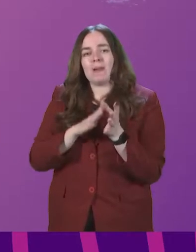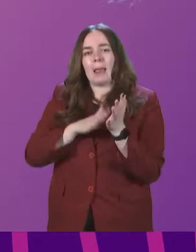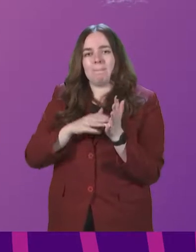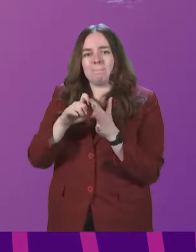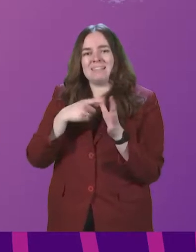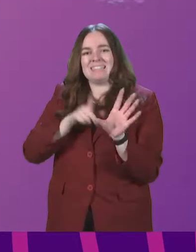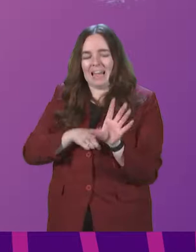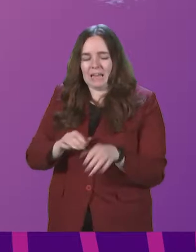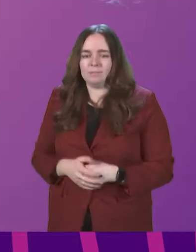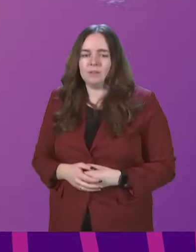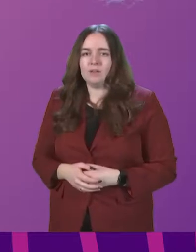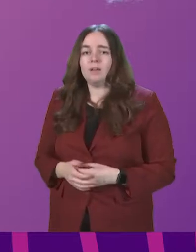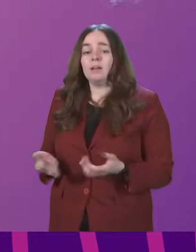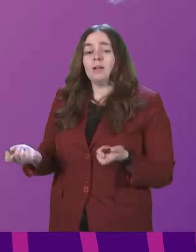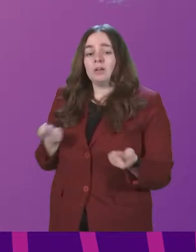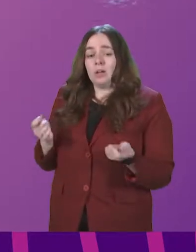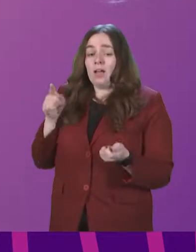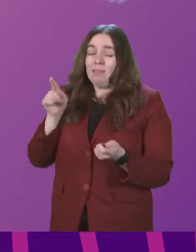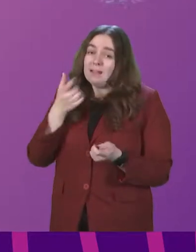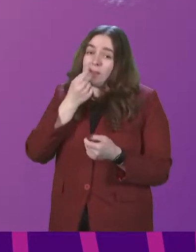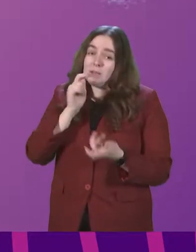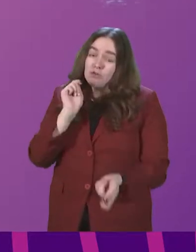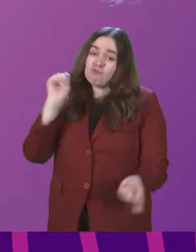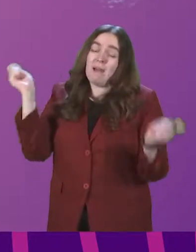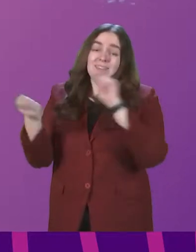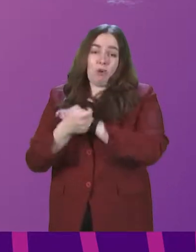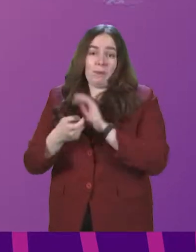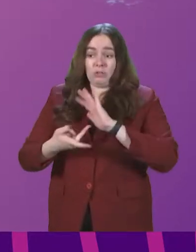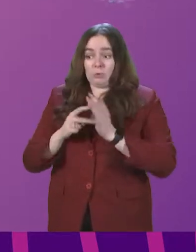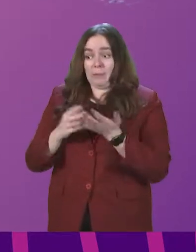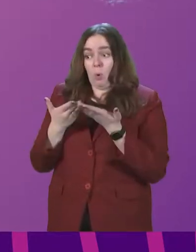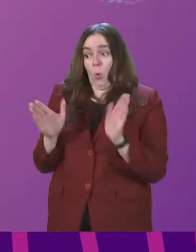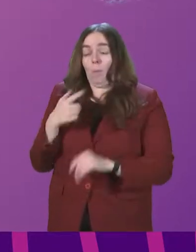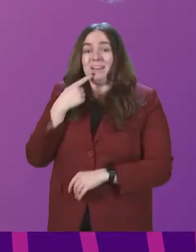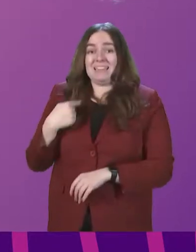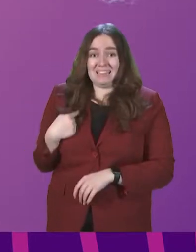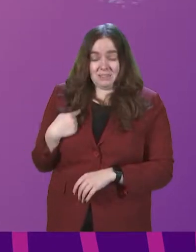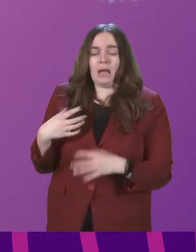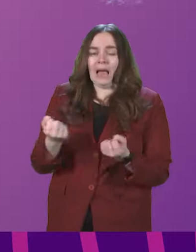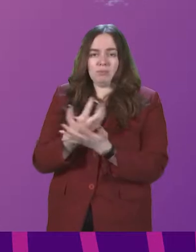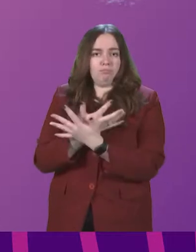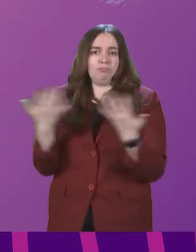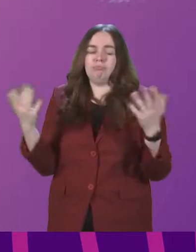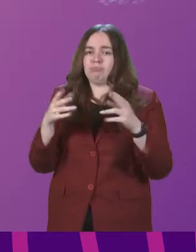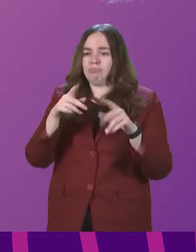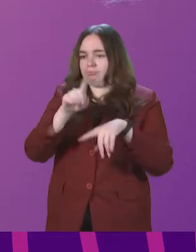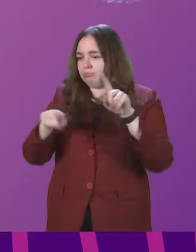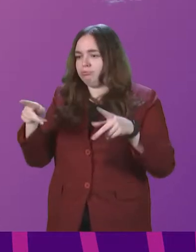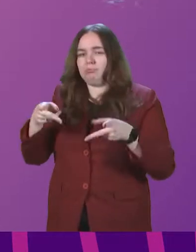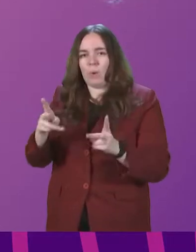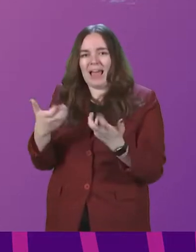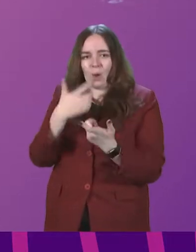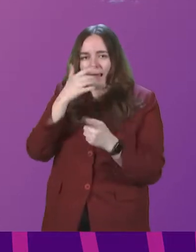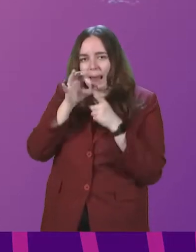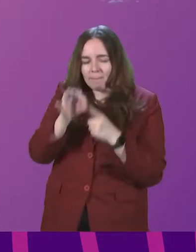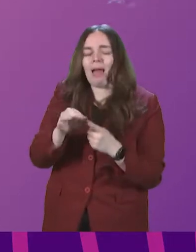Presiding Officer, this potentially transformational scheme opened for applications yesterday, and there are a range of ways in which people can apply. These are